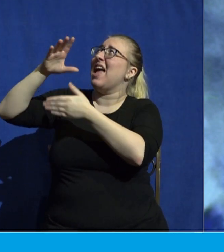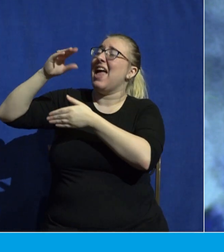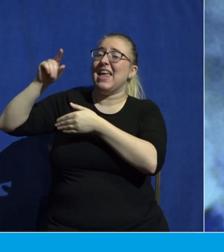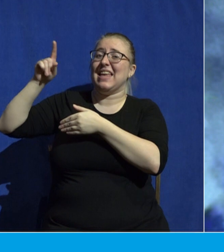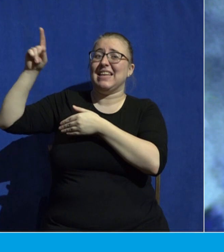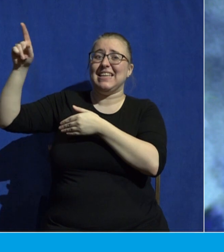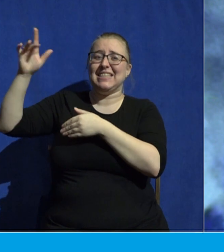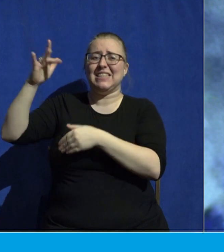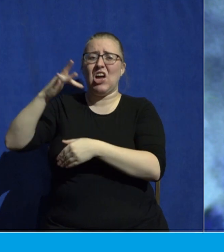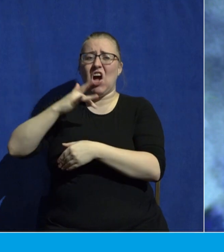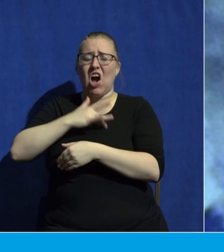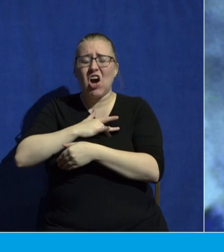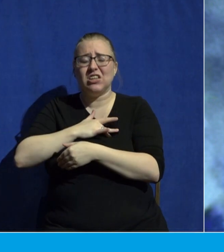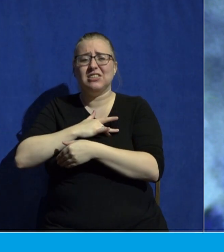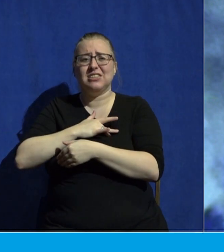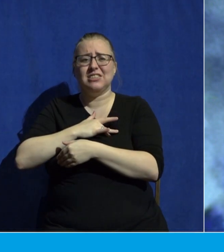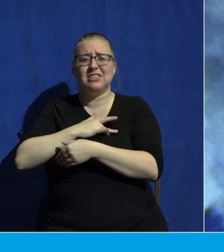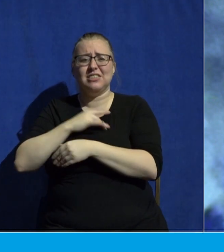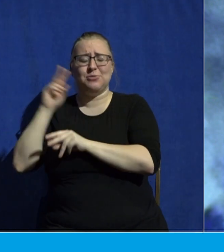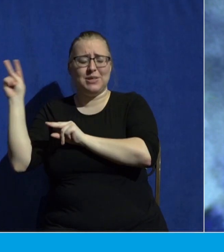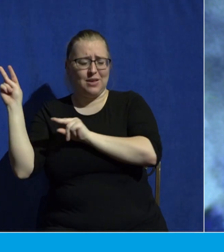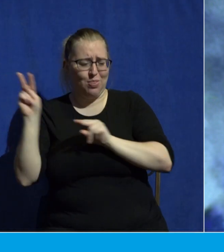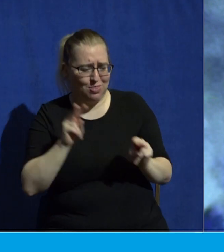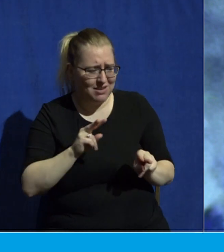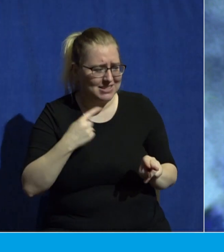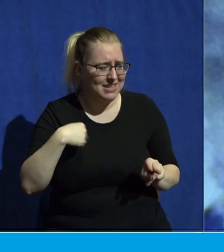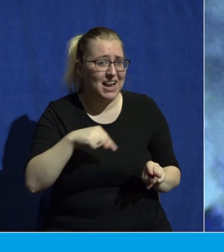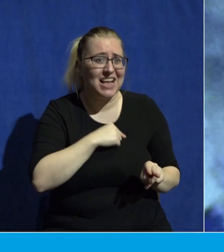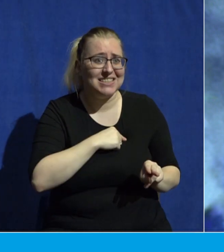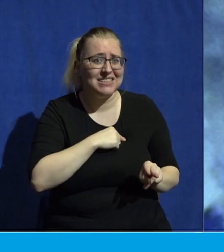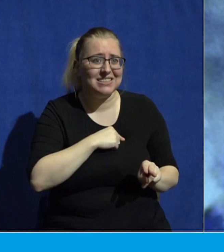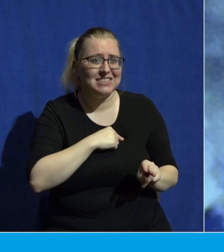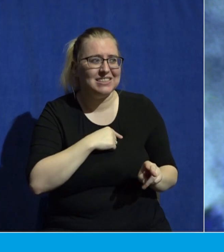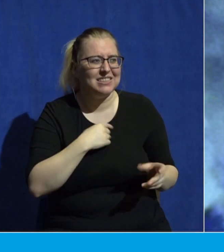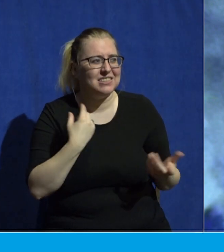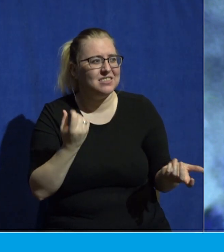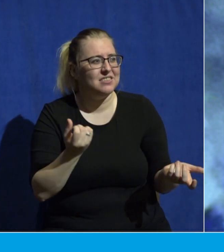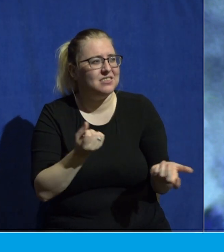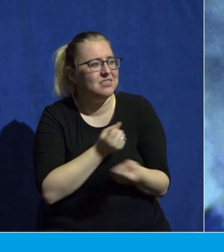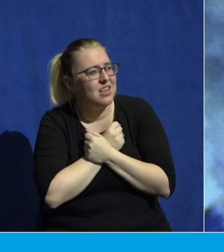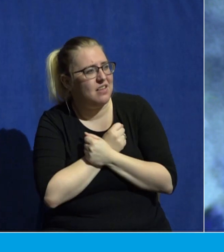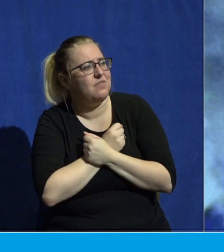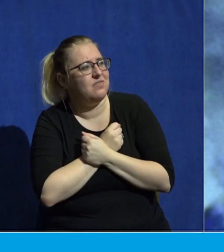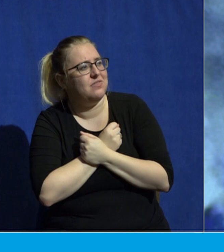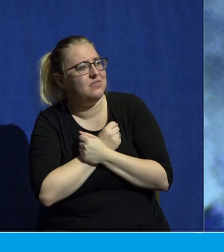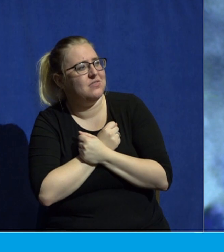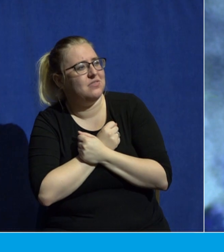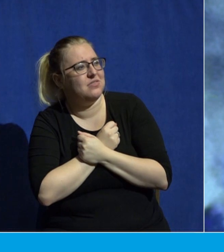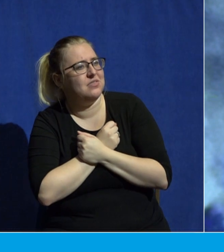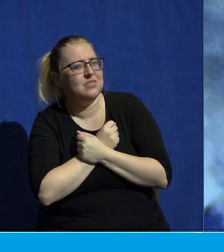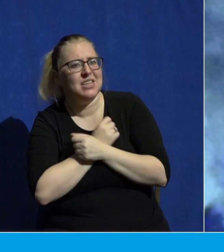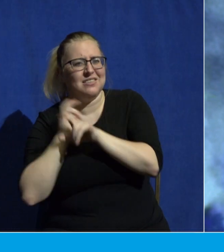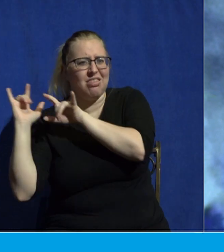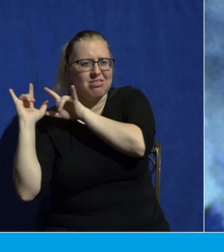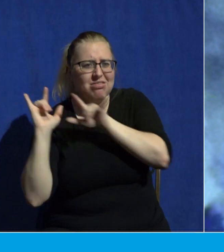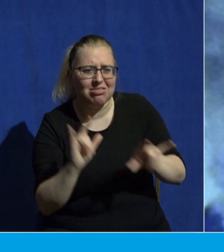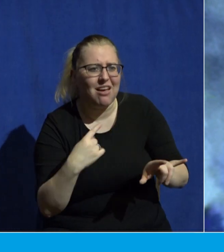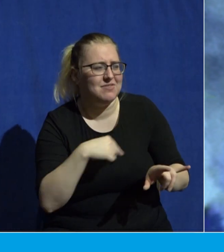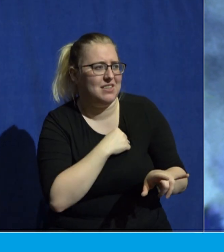heart towards us is love. It's love. Now, how does God love?